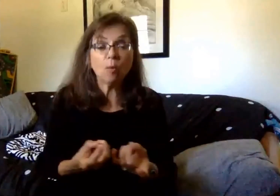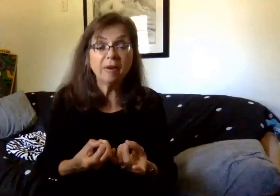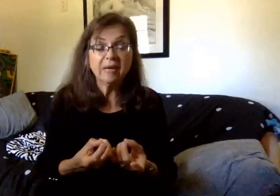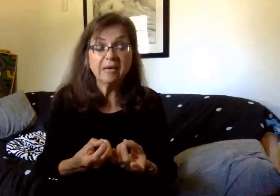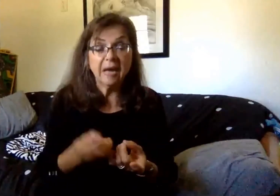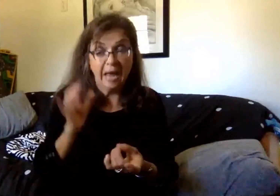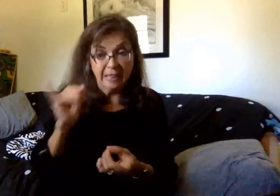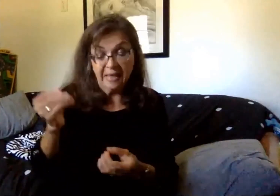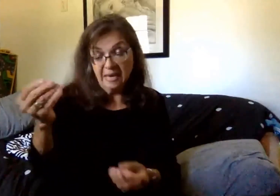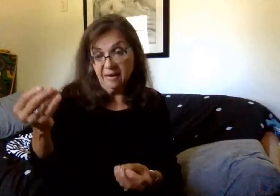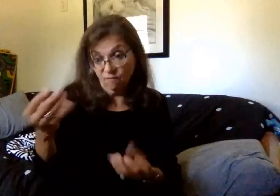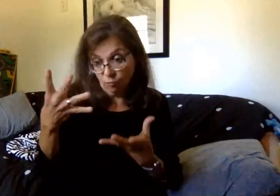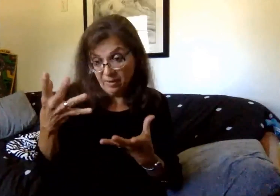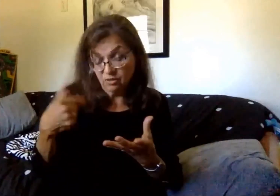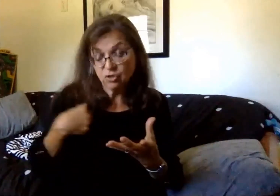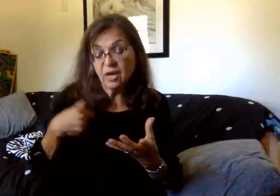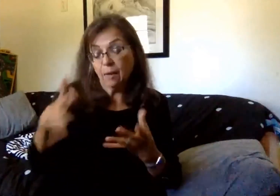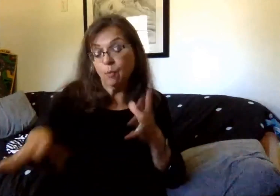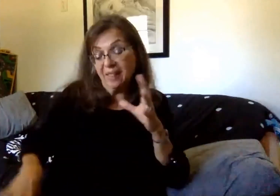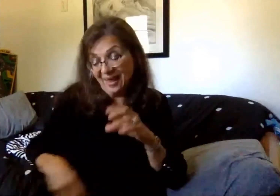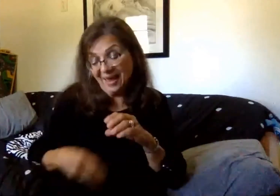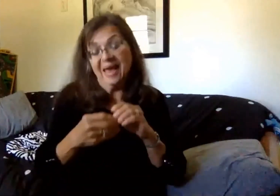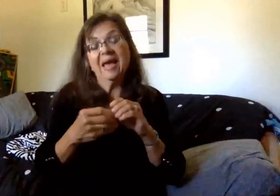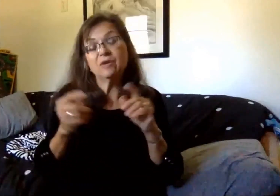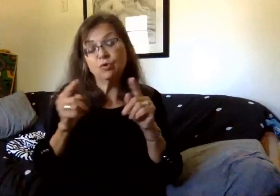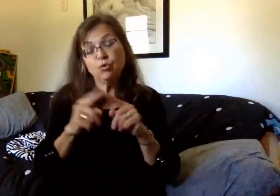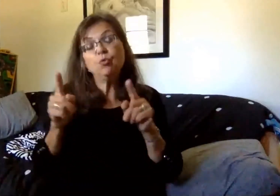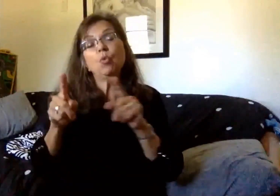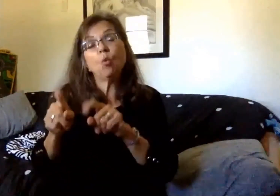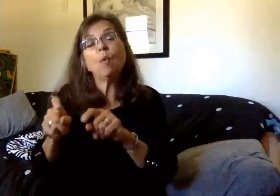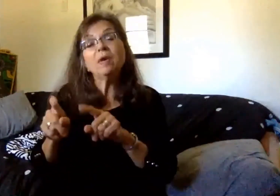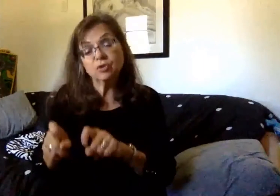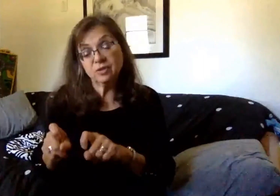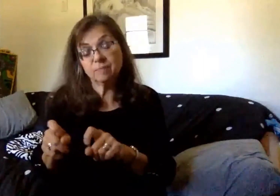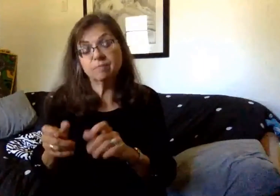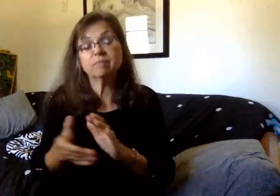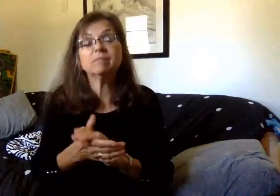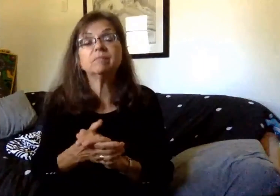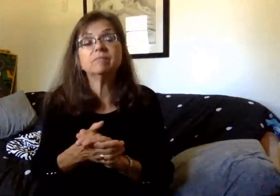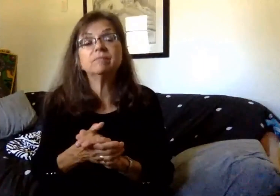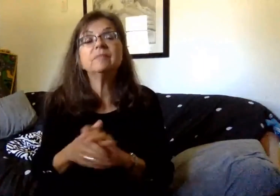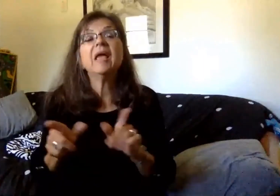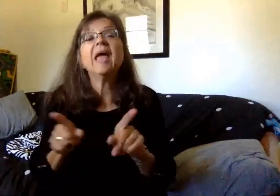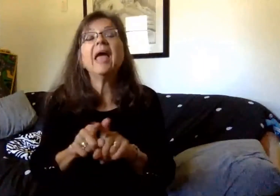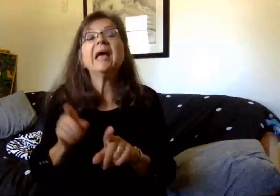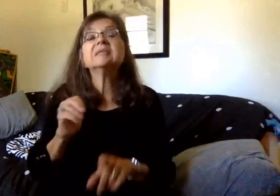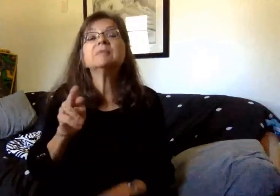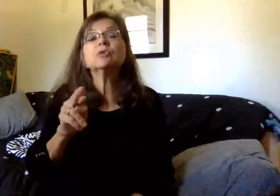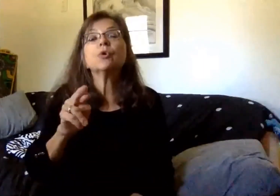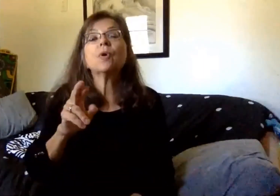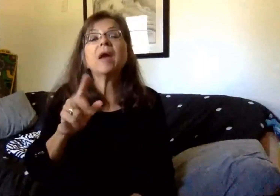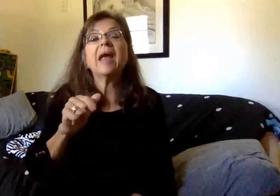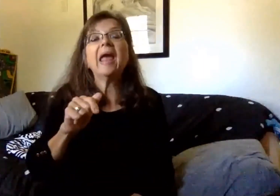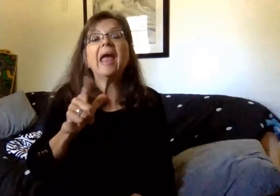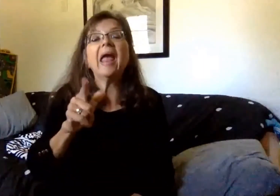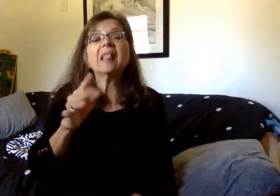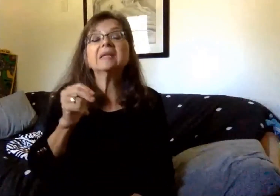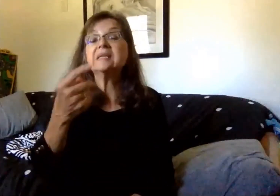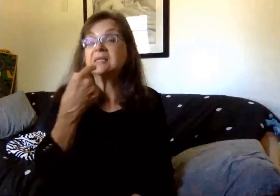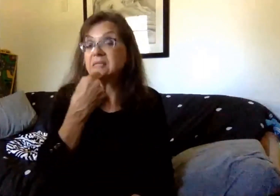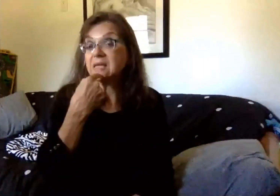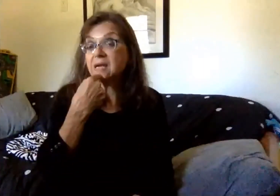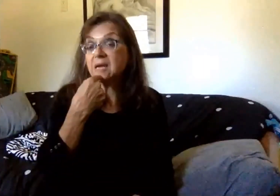in our response to some of the commonly asked questions. As Mr. Allen had shared at the beginning of the forum,